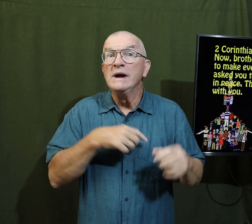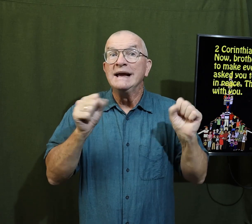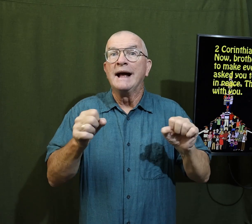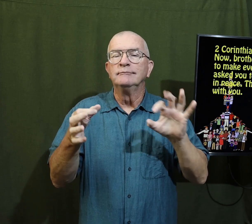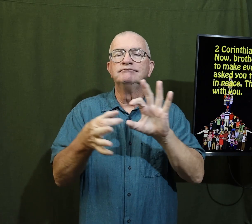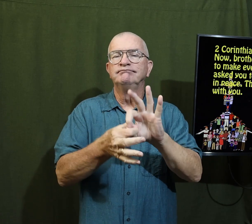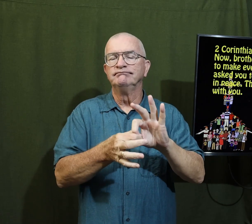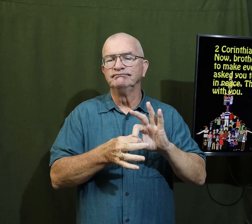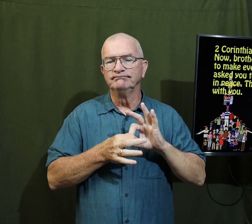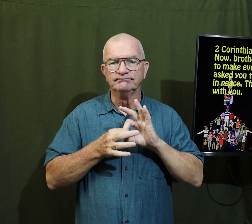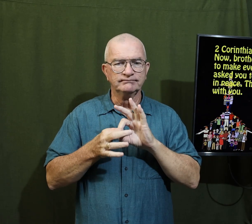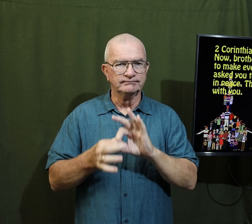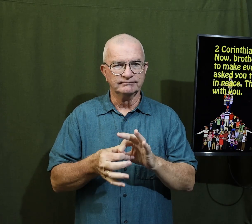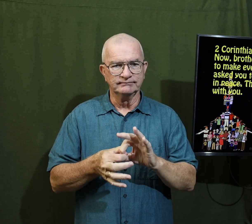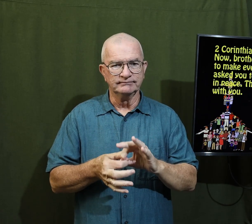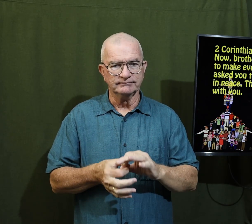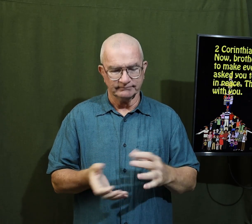so that we can have unity